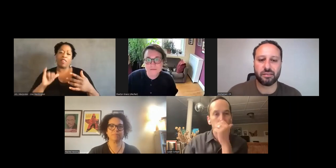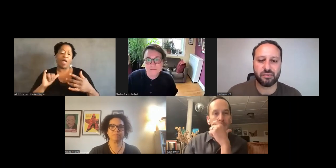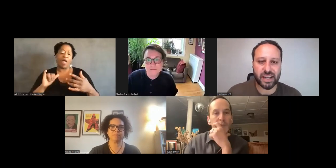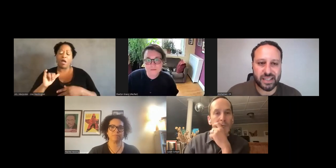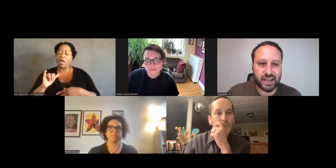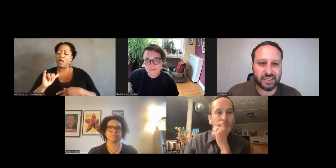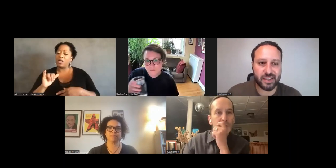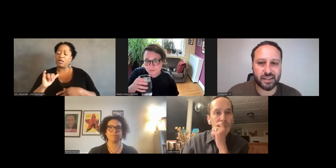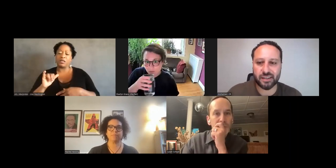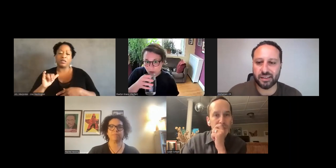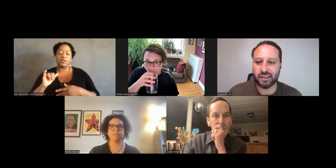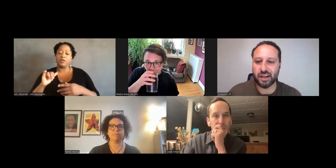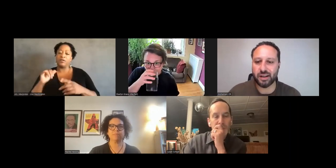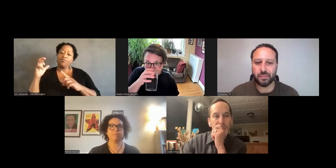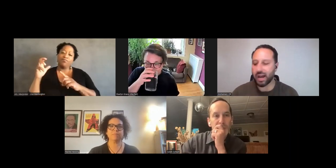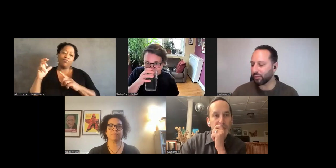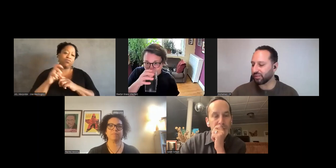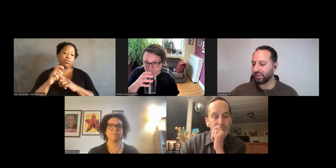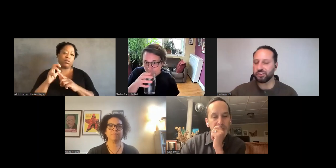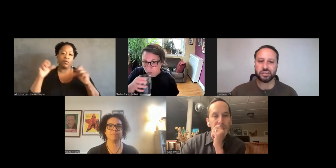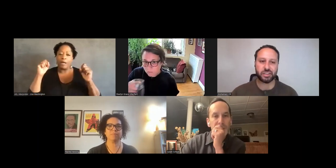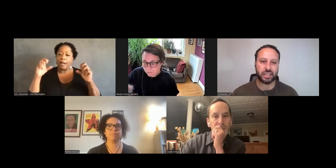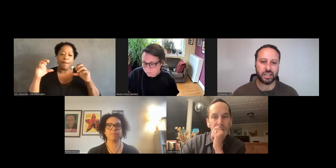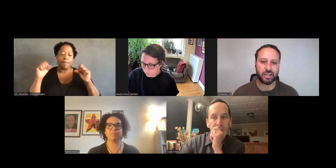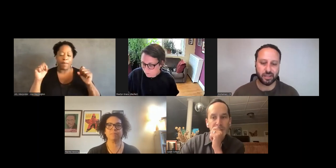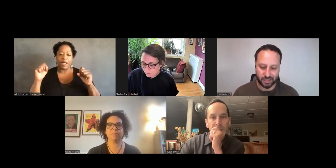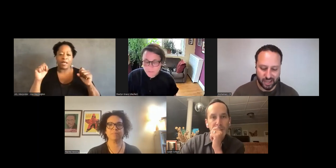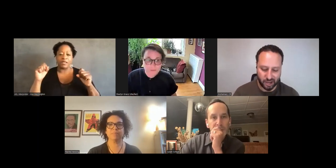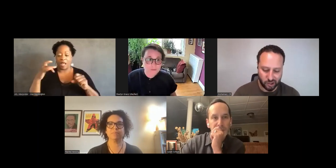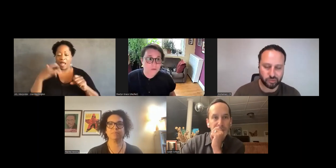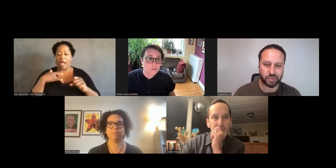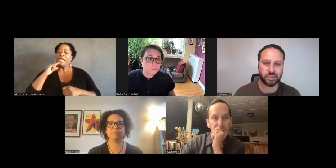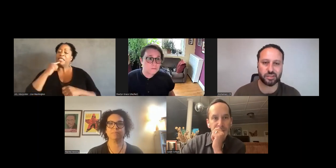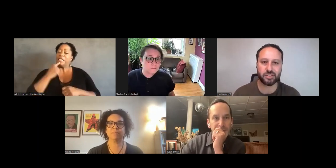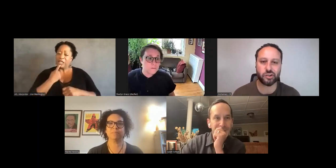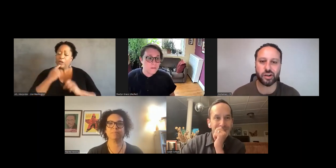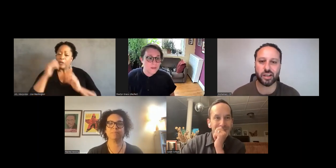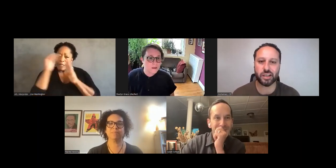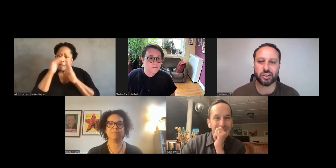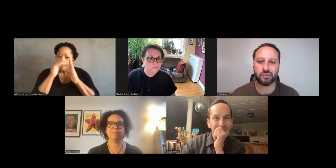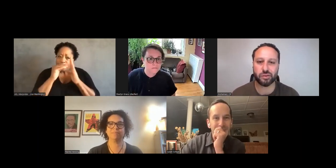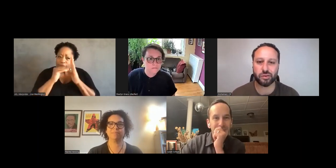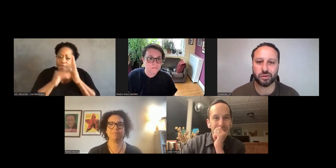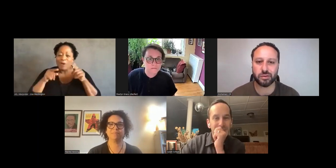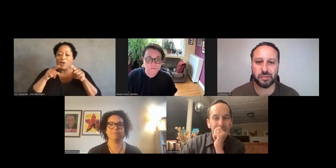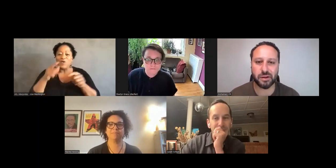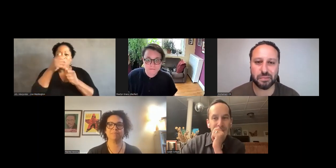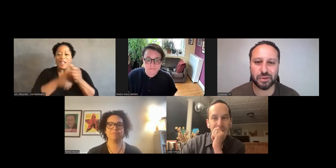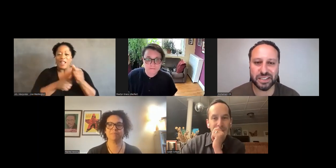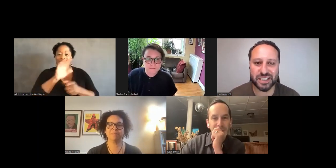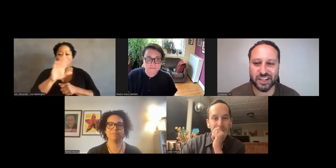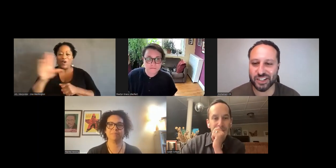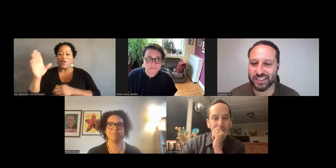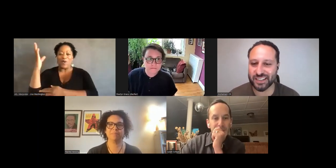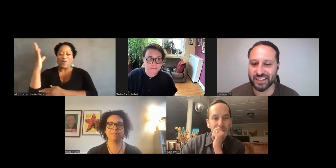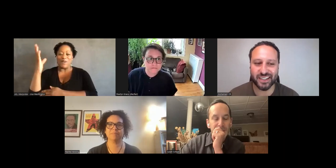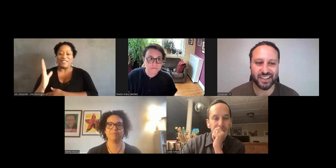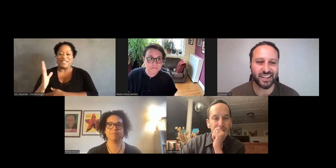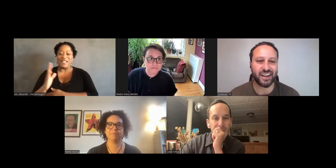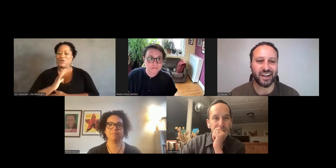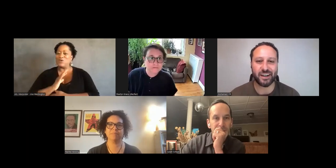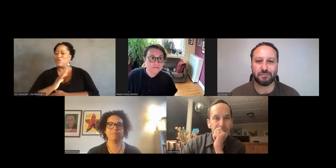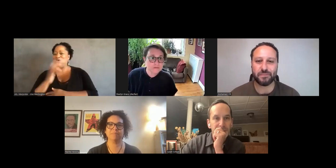fantastic. Um, I was seriously taking notes during each of your presentations,